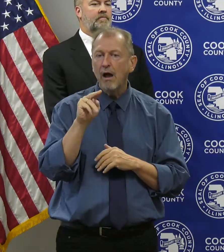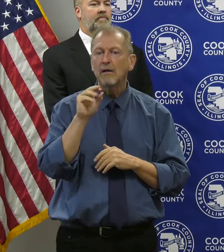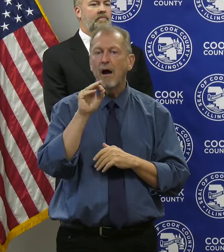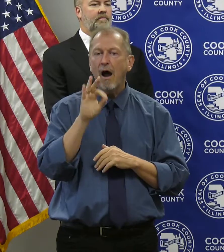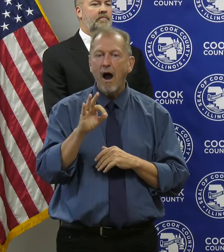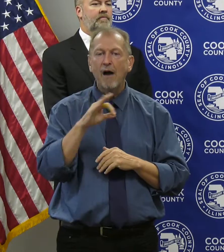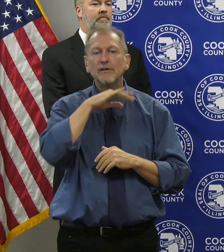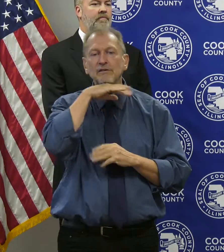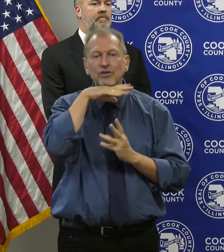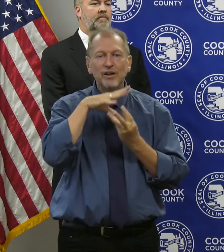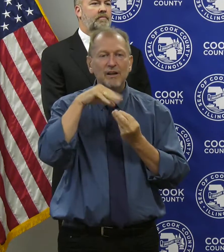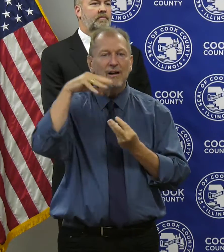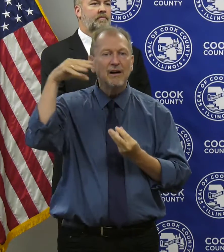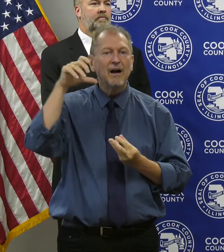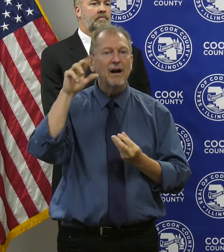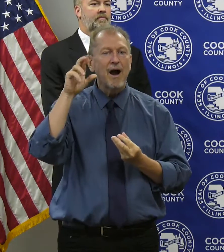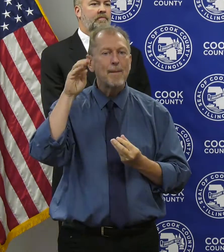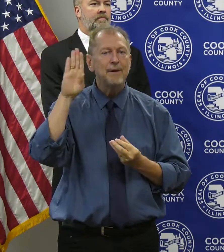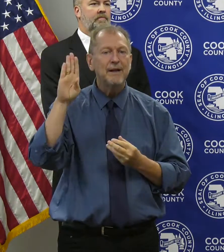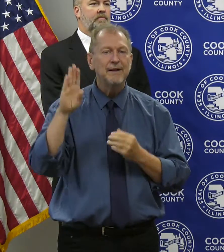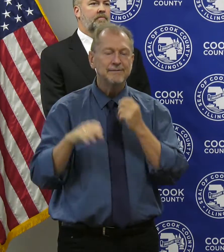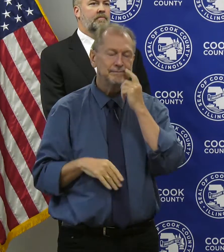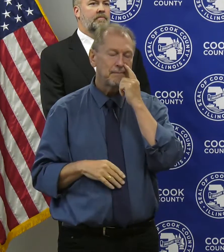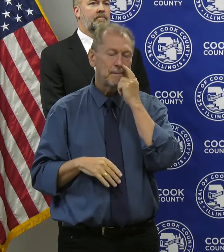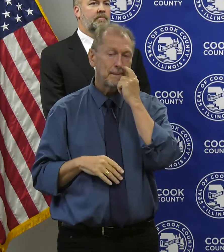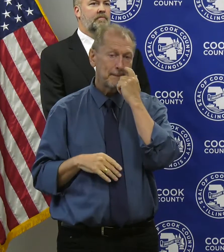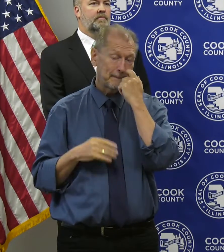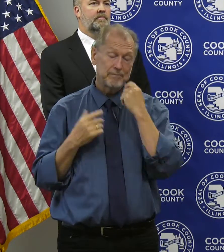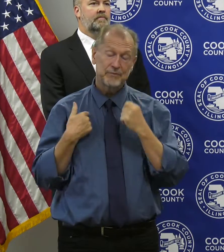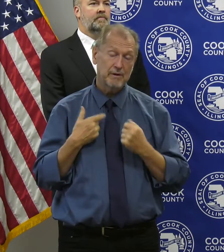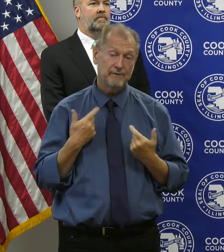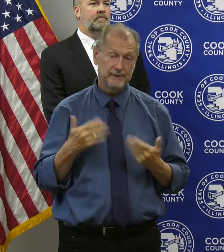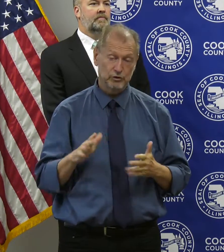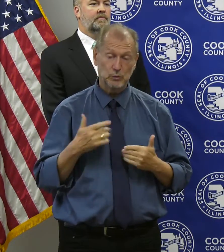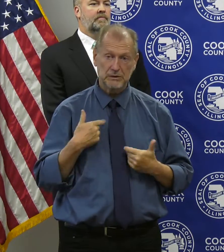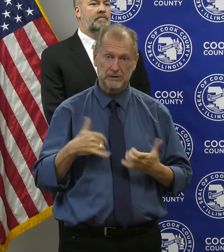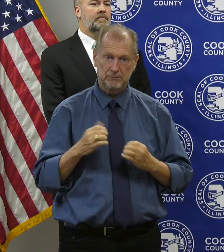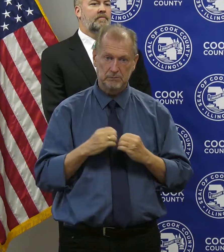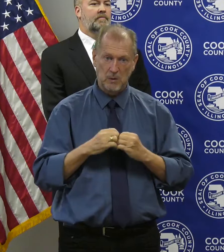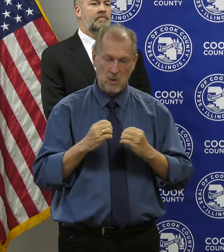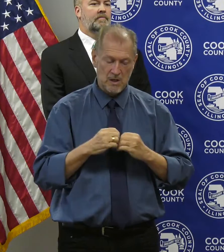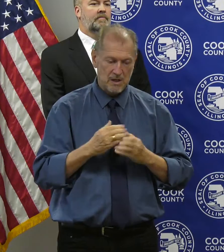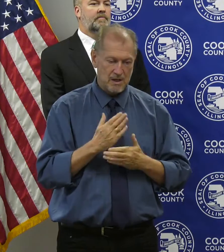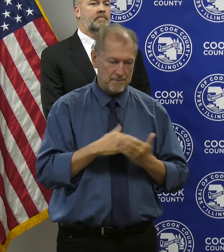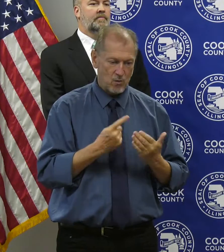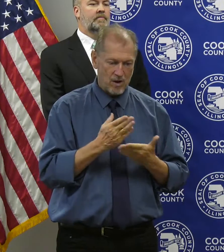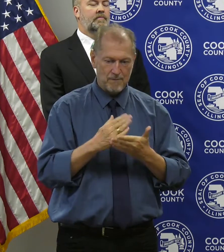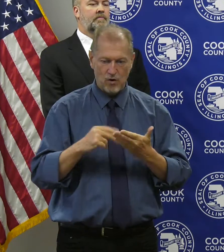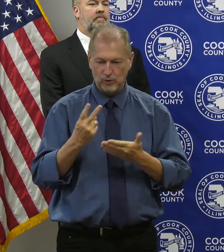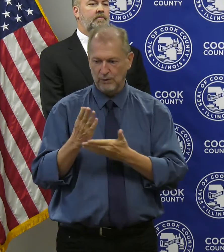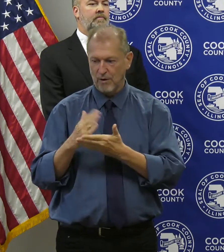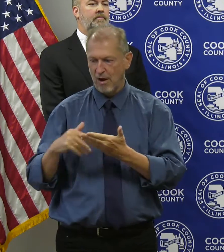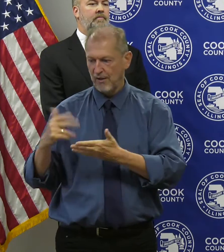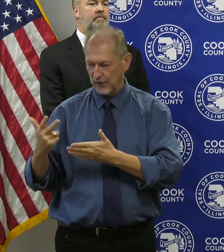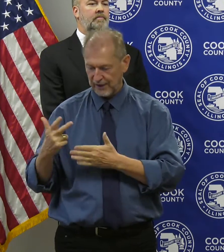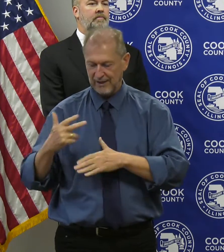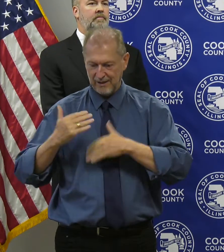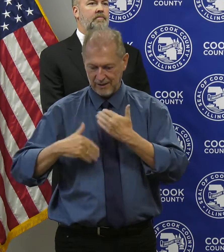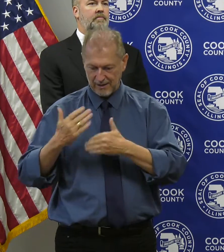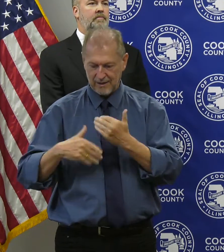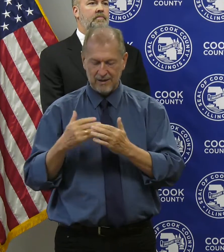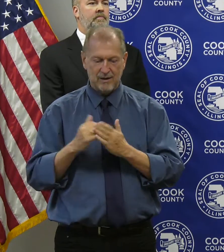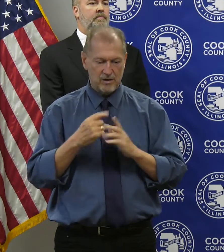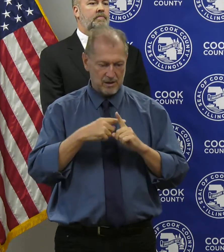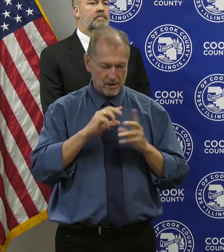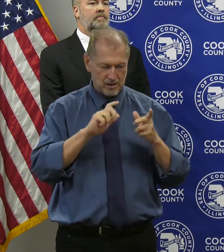work is not done. We are in phase three of that initial wireless pneumatic thermostat project that brought us all here today and have a number of other